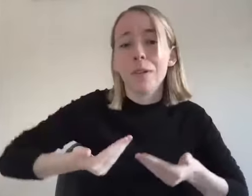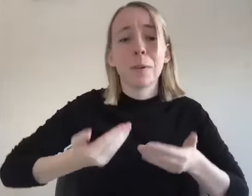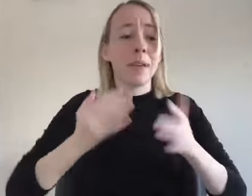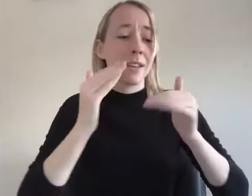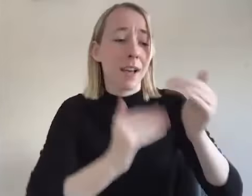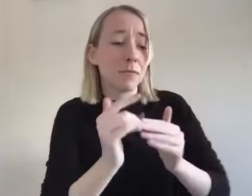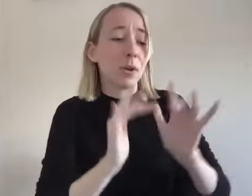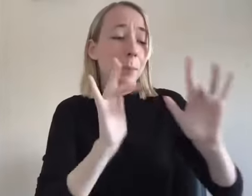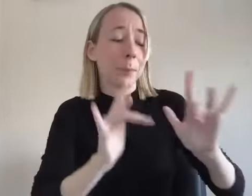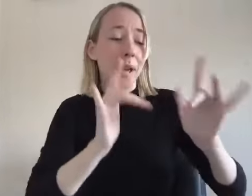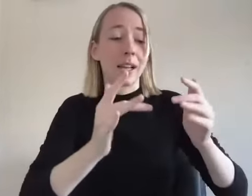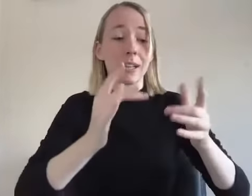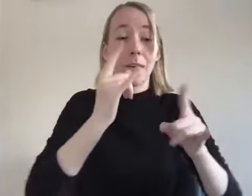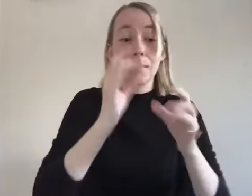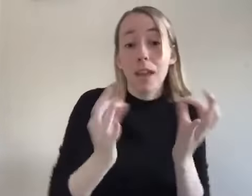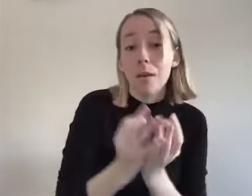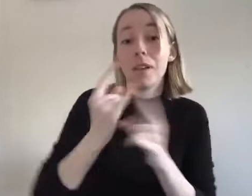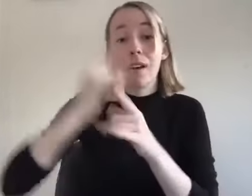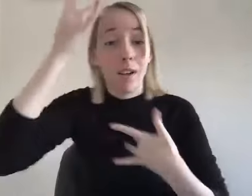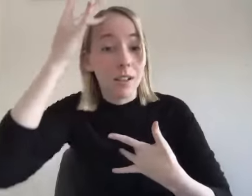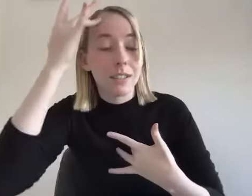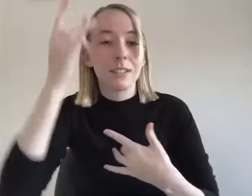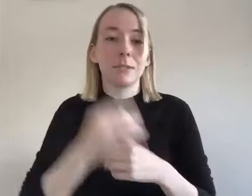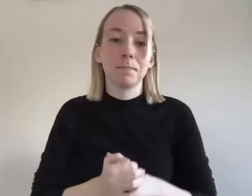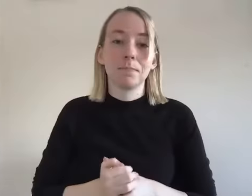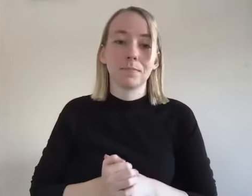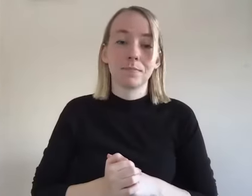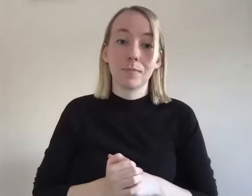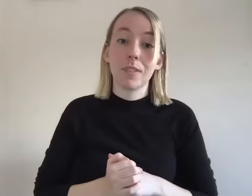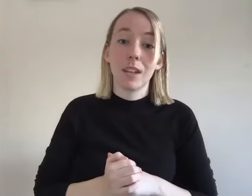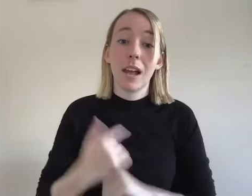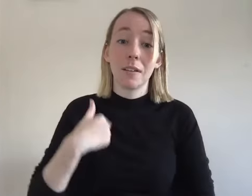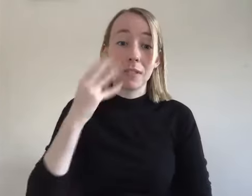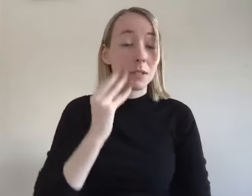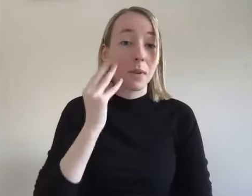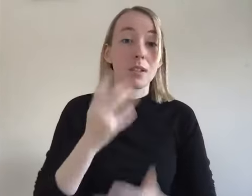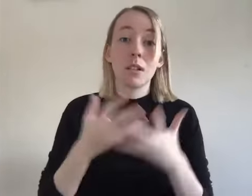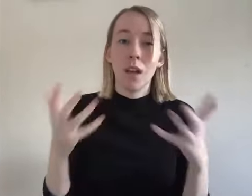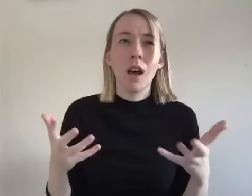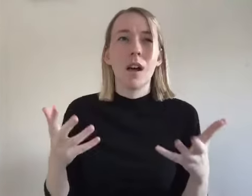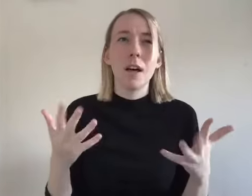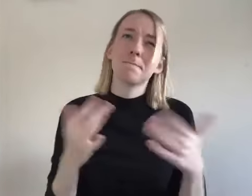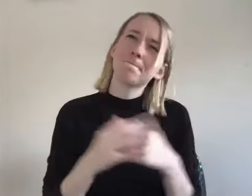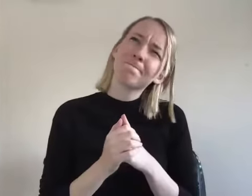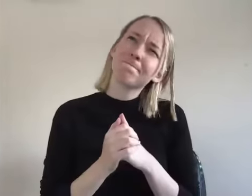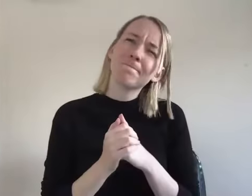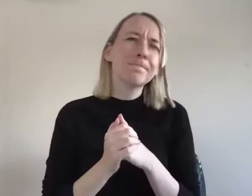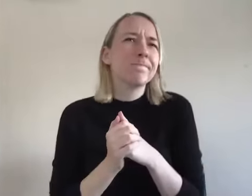families alcoholics that includes all families alcoholics and they um there's been a lot of like like